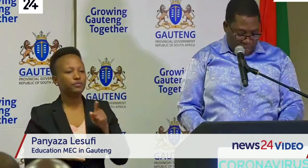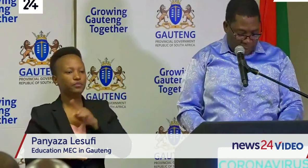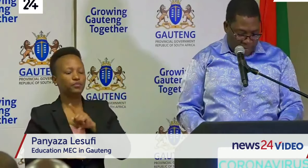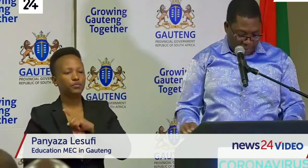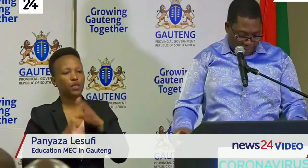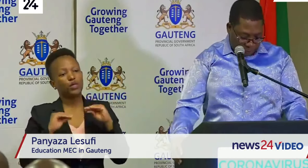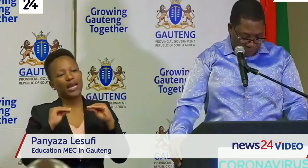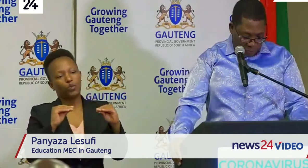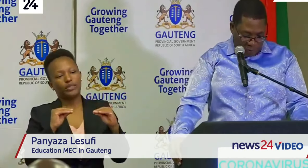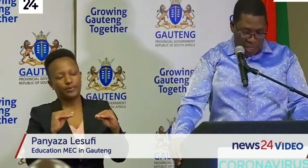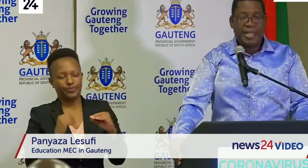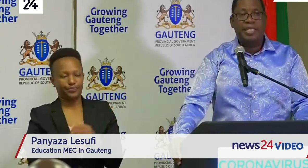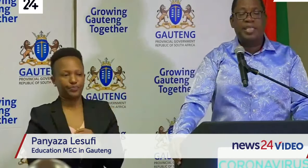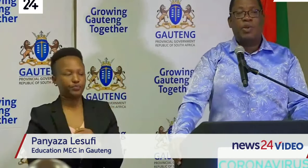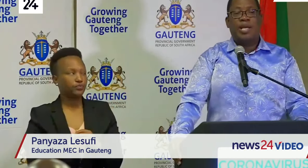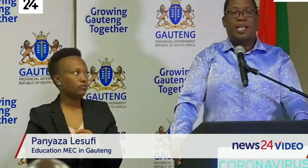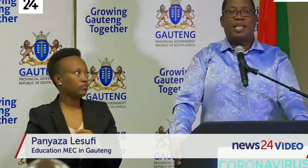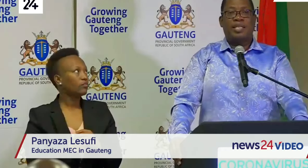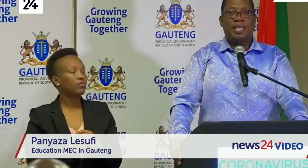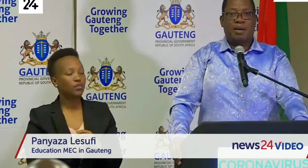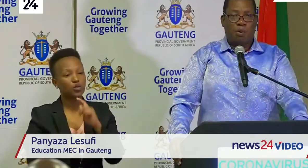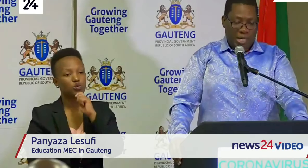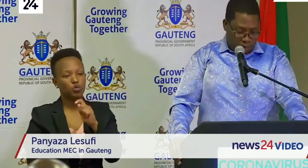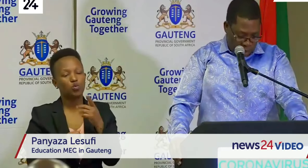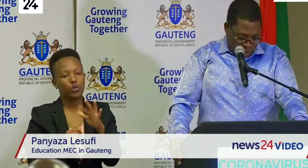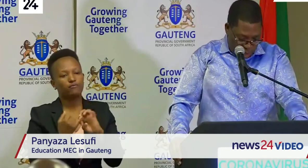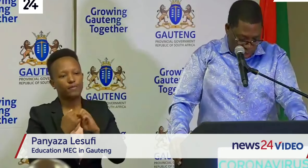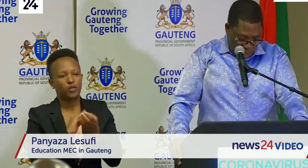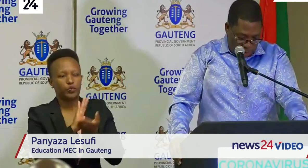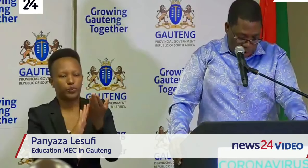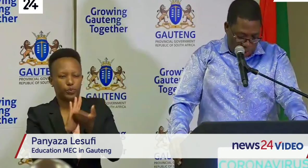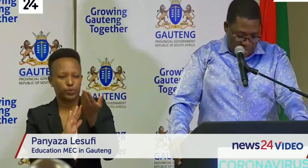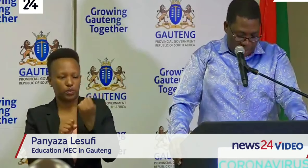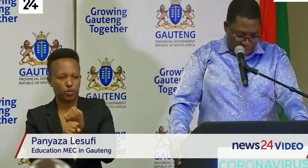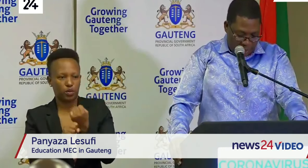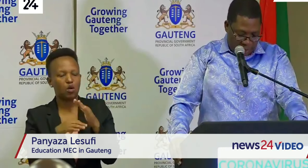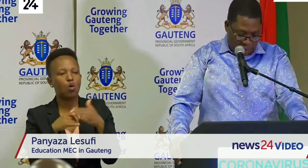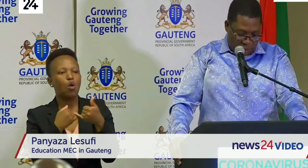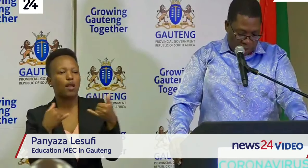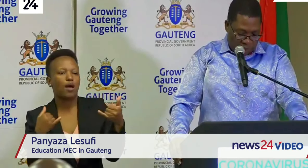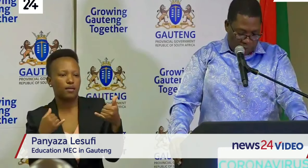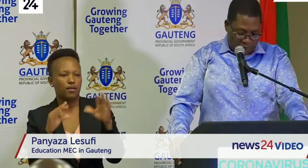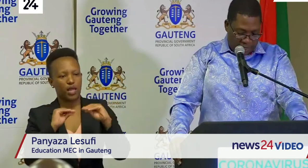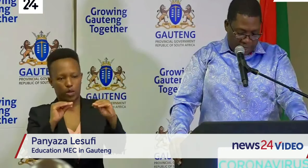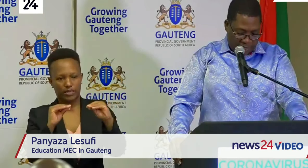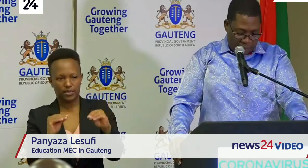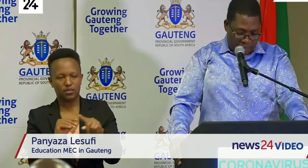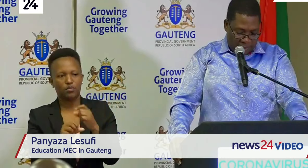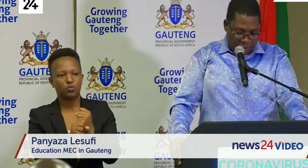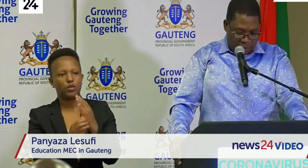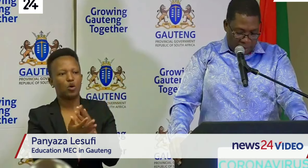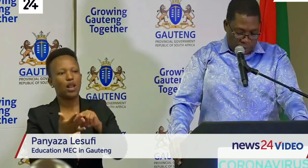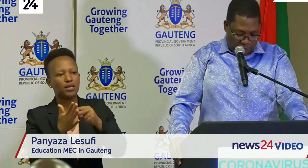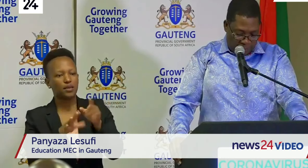education aspect that indeed we are accelerating our work through online education and also in providing lesson